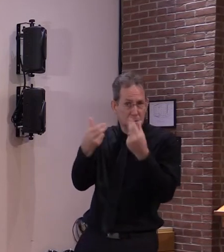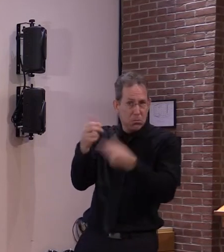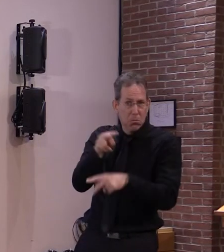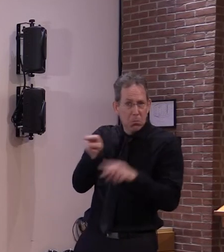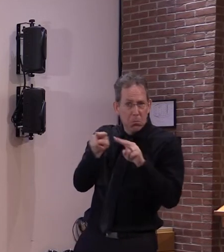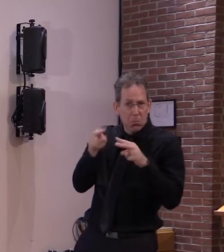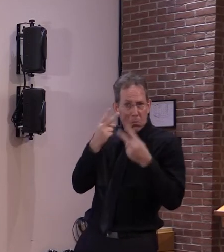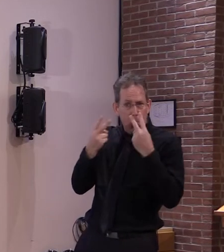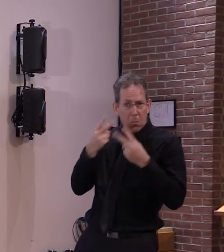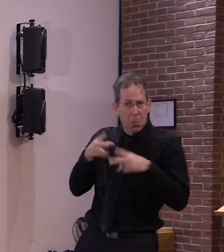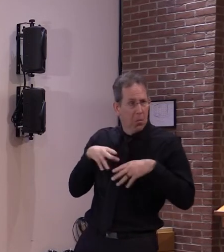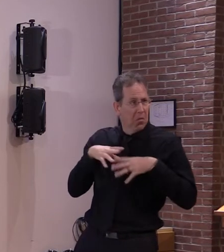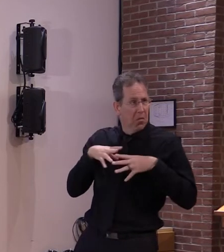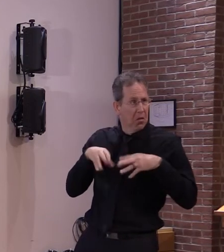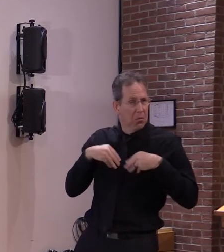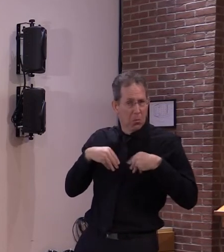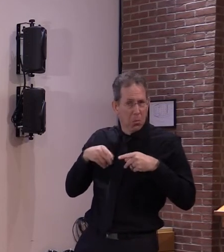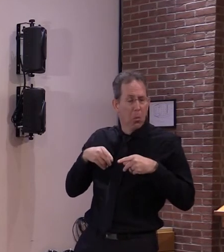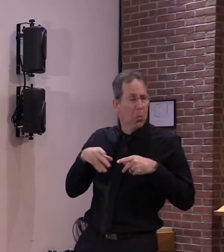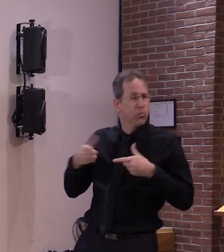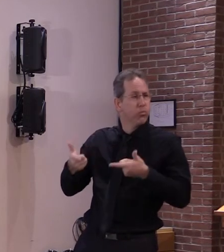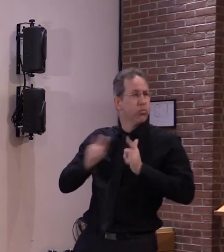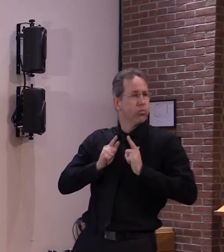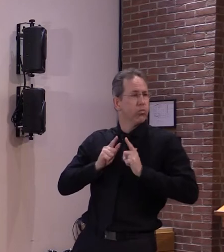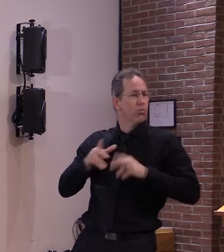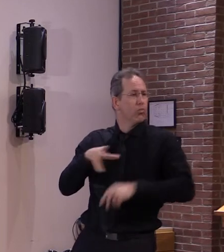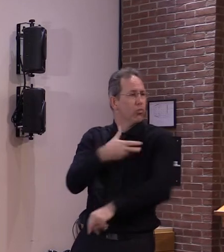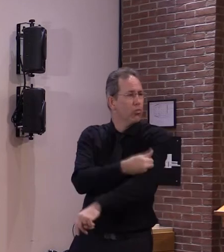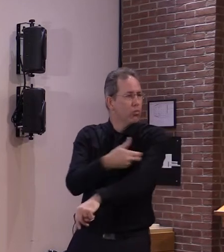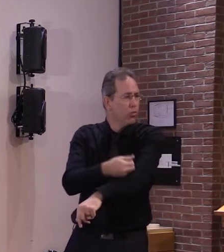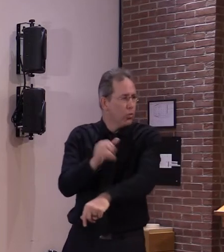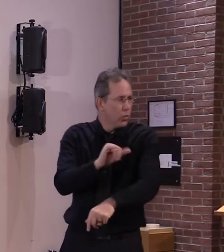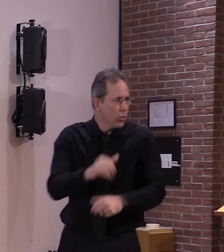patients who are in long-term care facilities right now